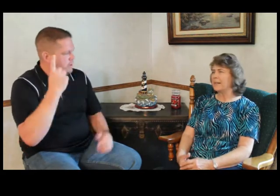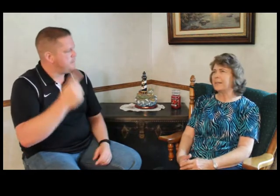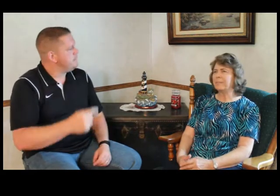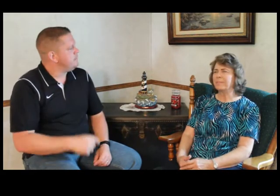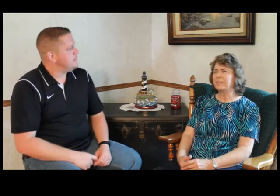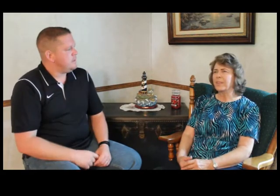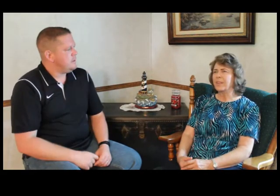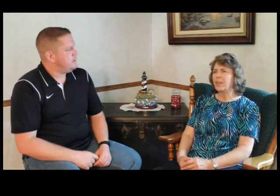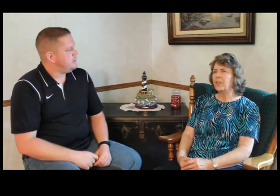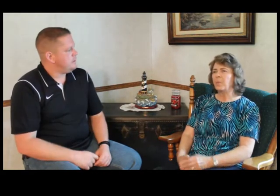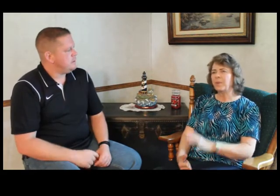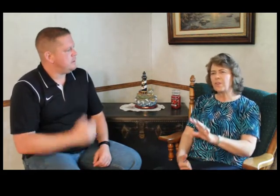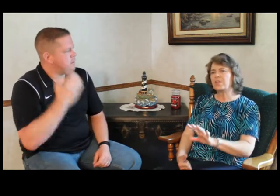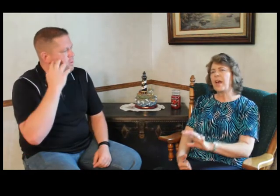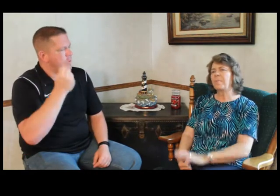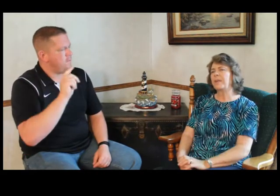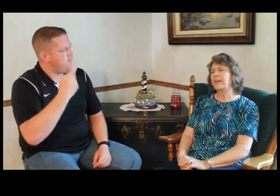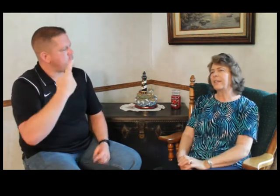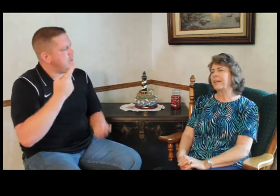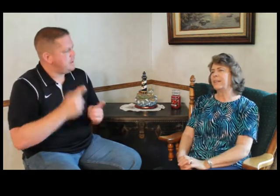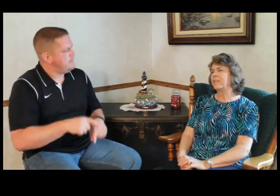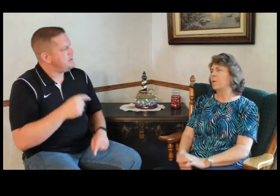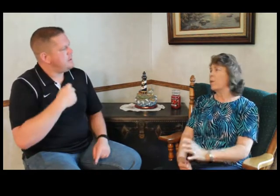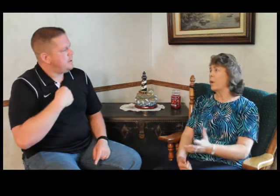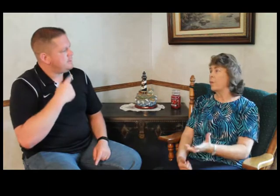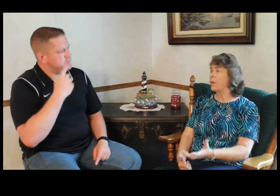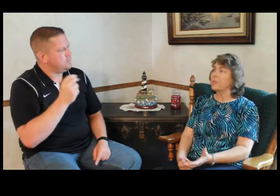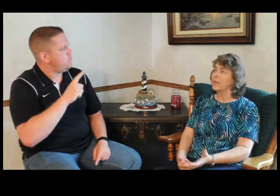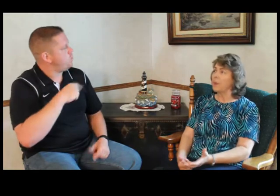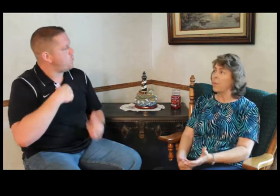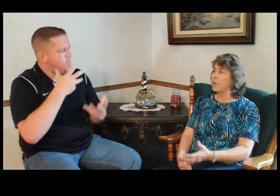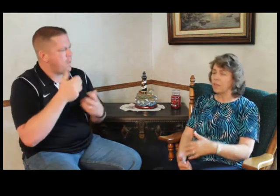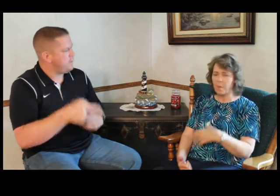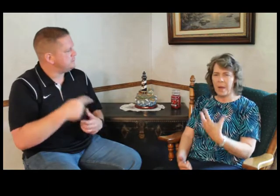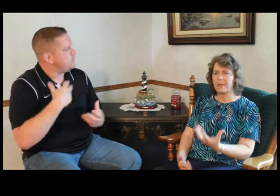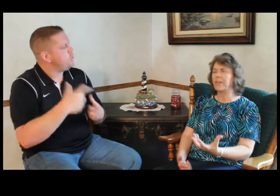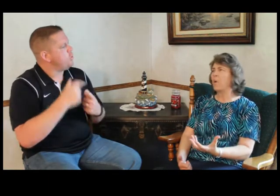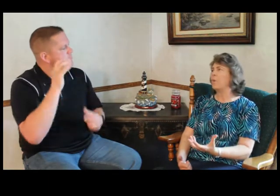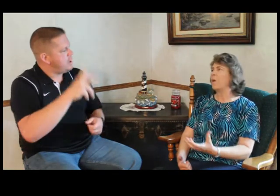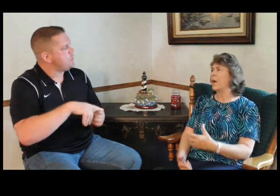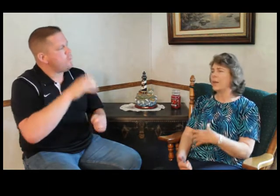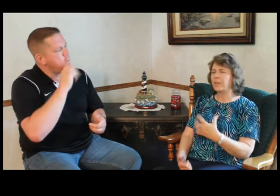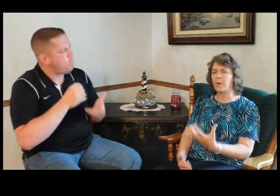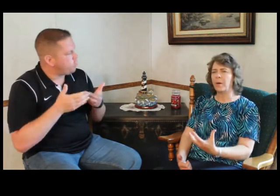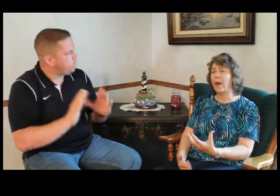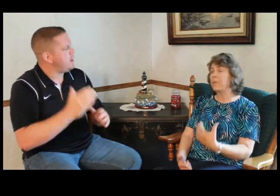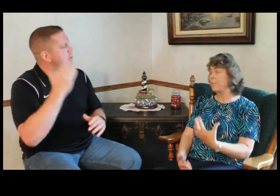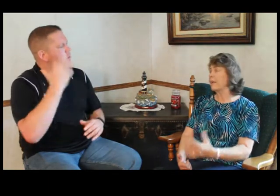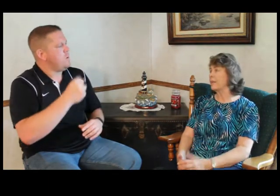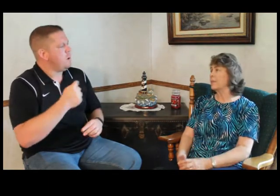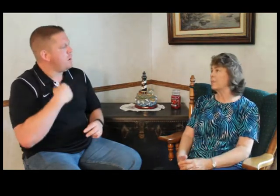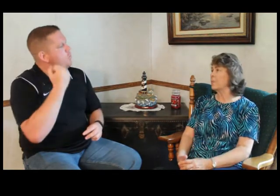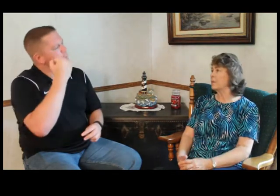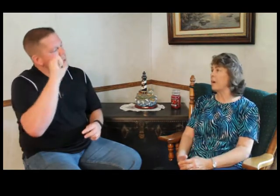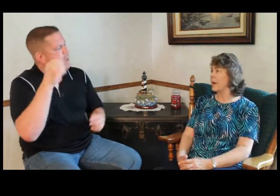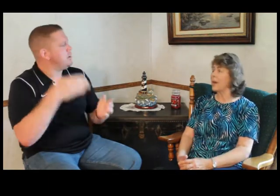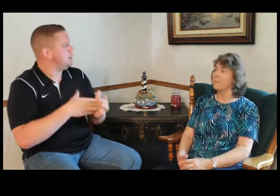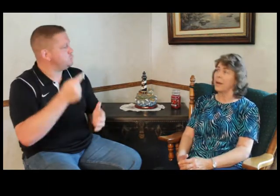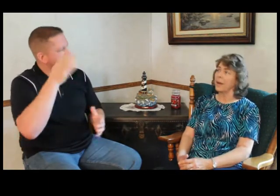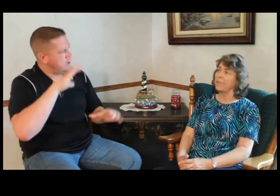you know, when it first happened, I said, no, Lord, I don't want this. I want to go back to the old way, you know. And I rebelled against what God had in my life.